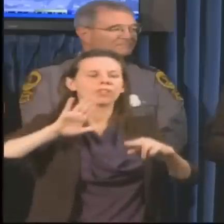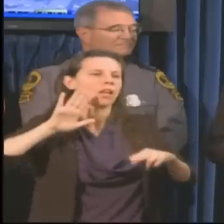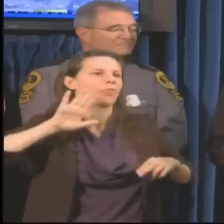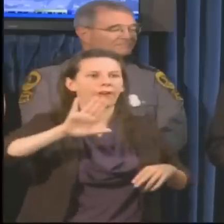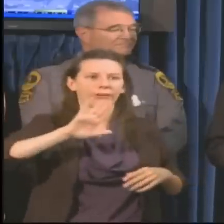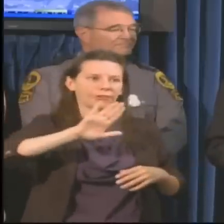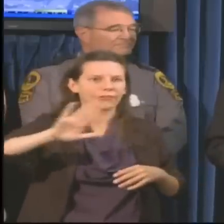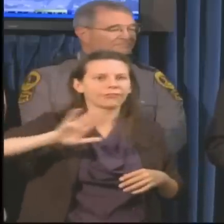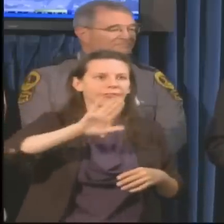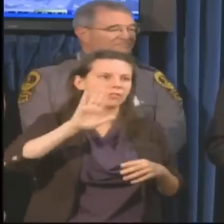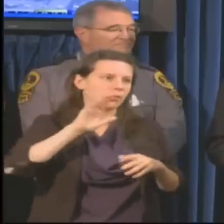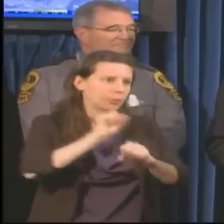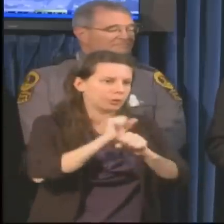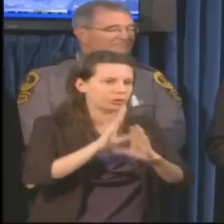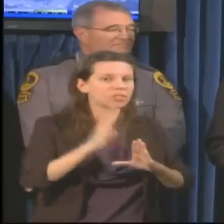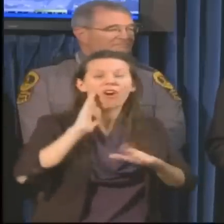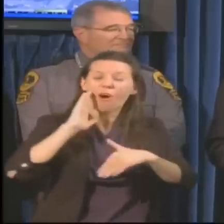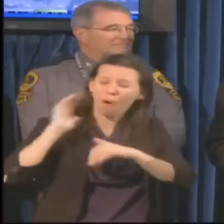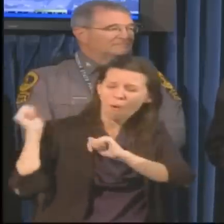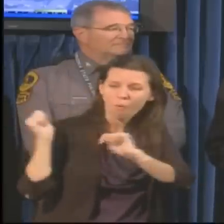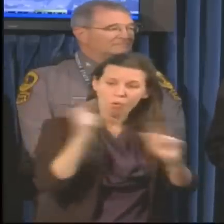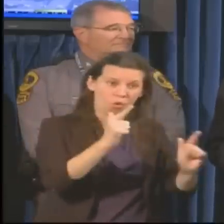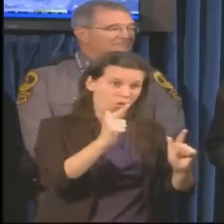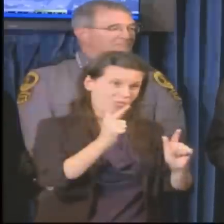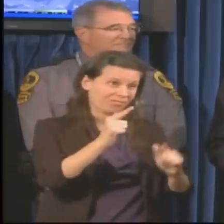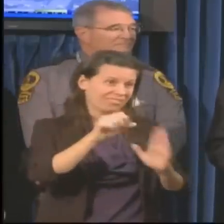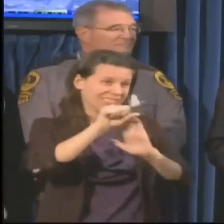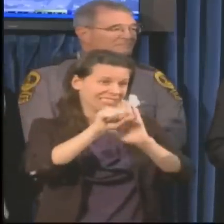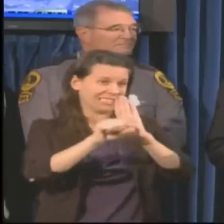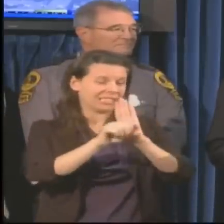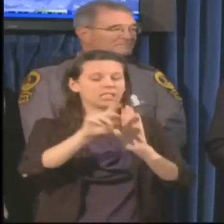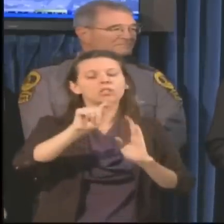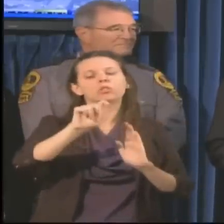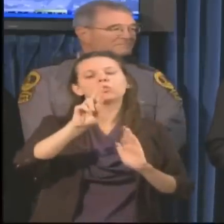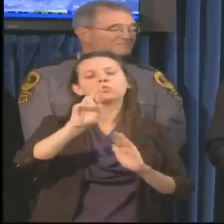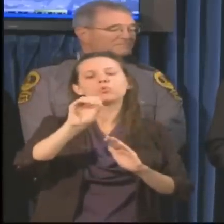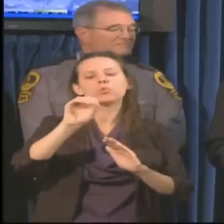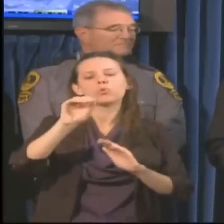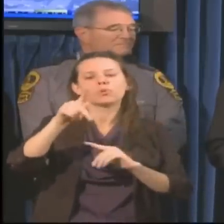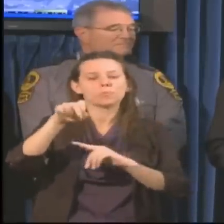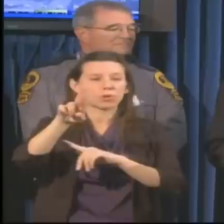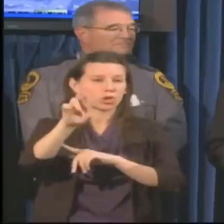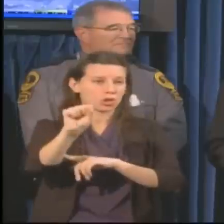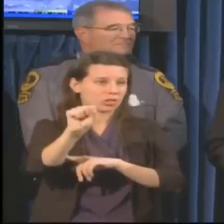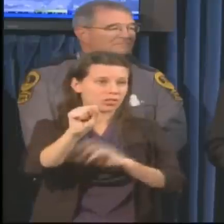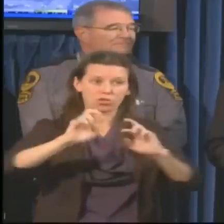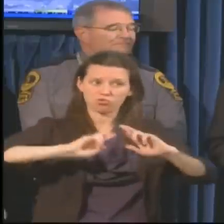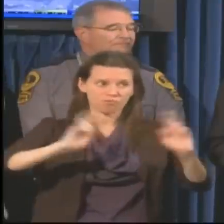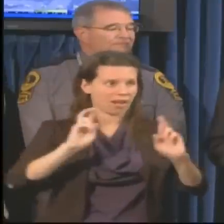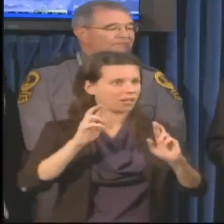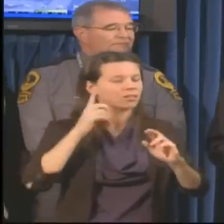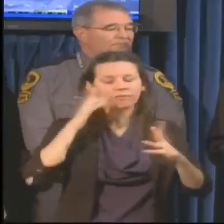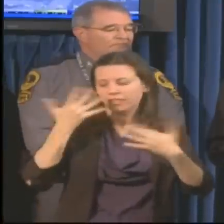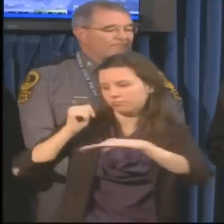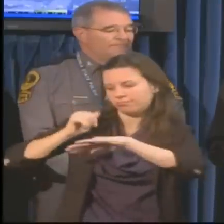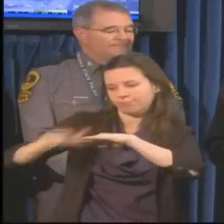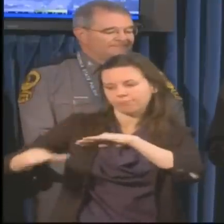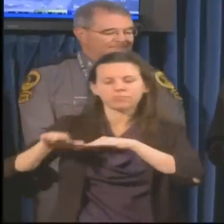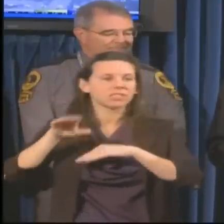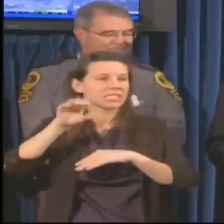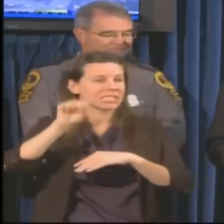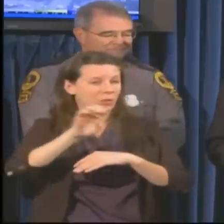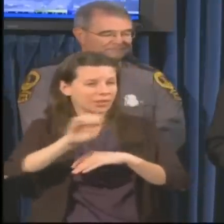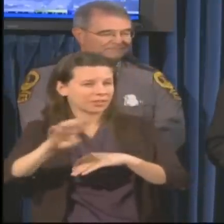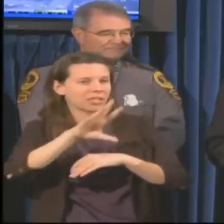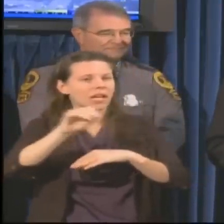every trooper in the state on standby. There have been numerous troopers pre-deployed to the eastern shore in southeast Virginia, as well as calling